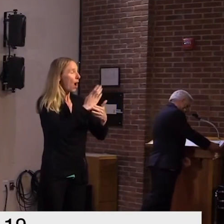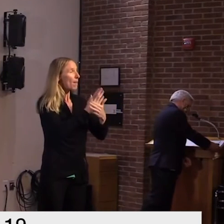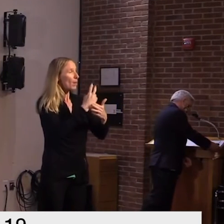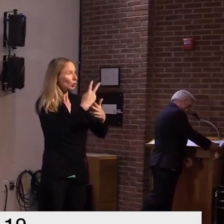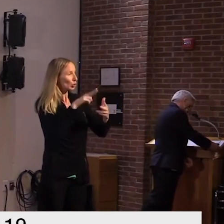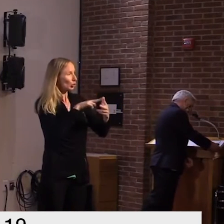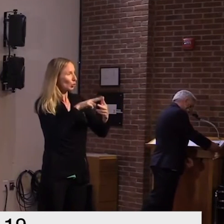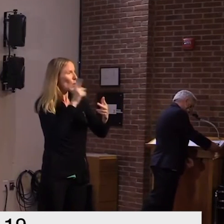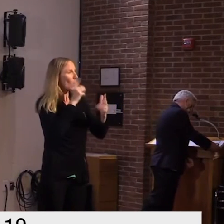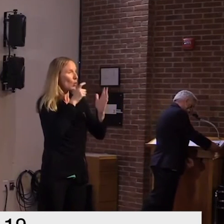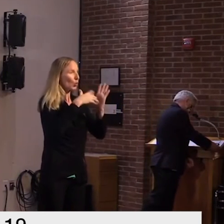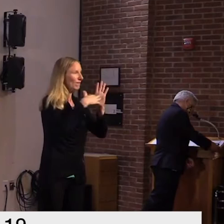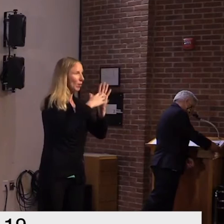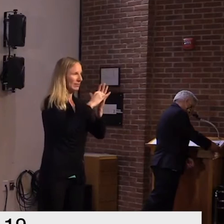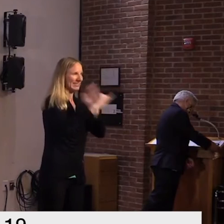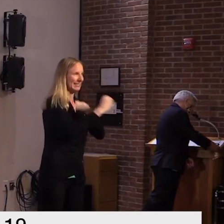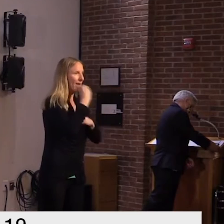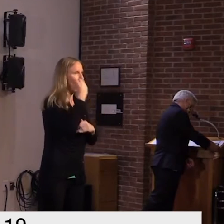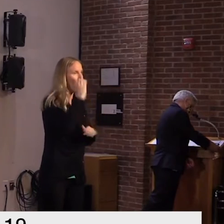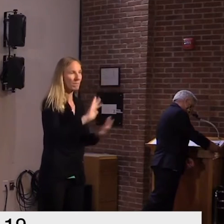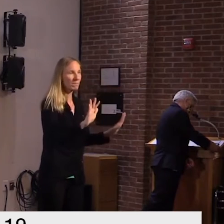shelter in place